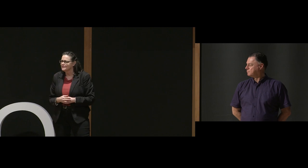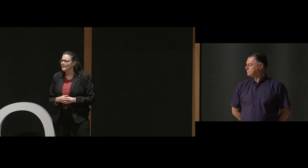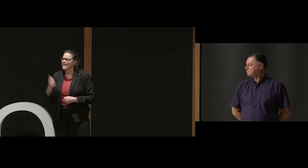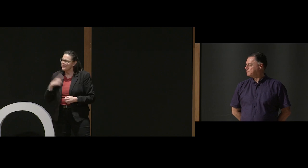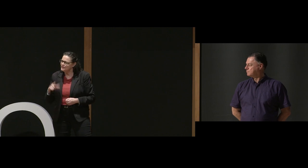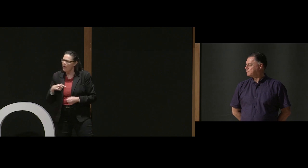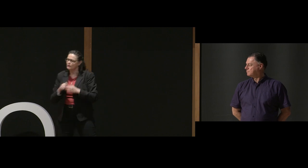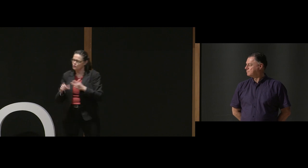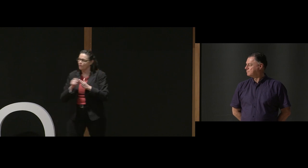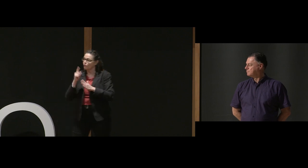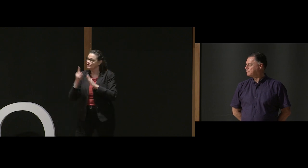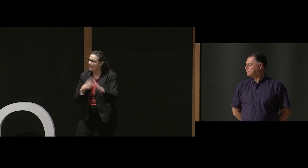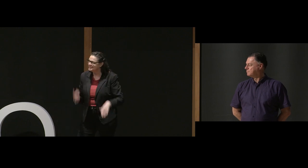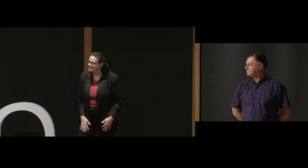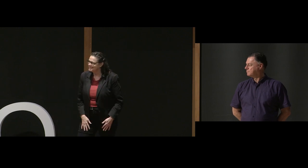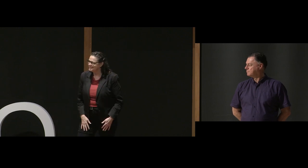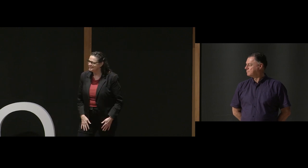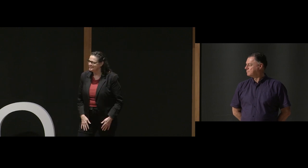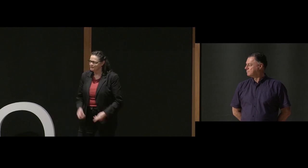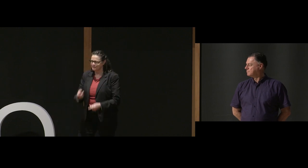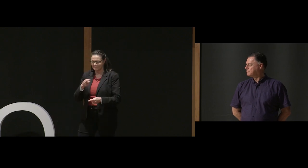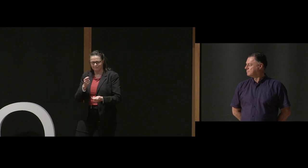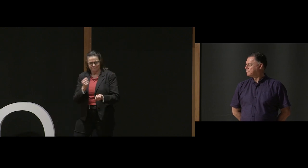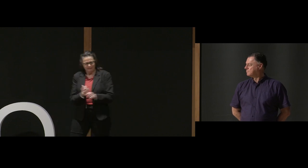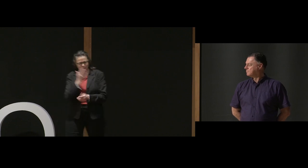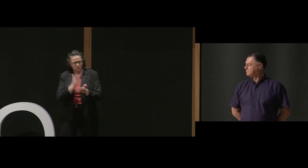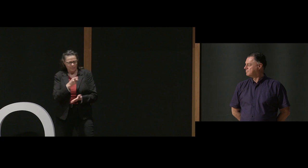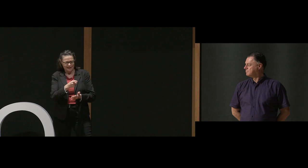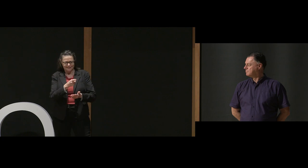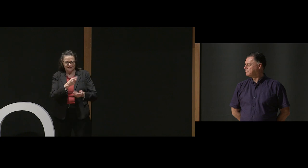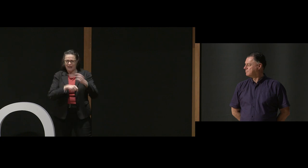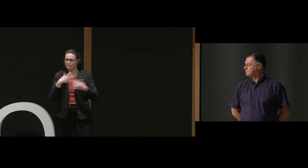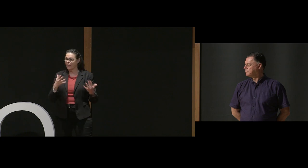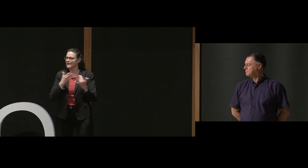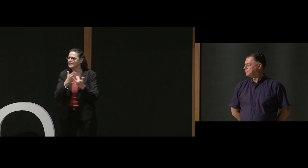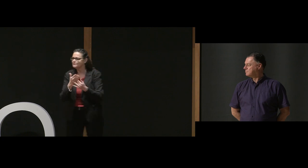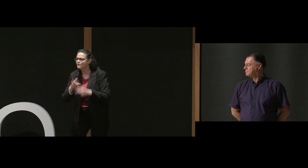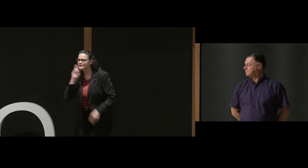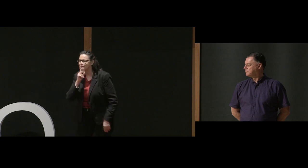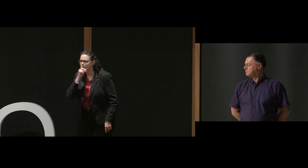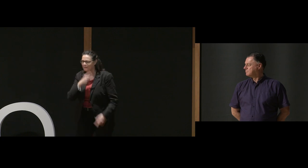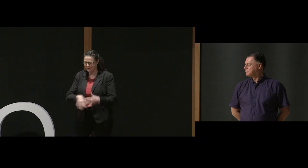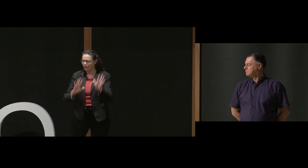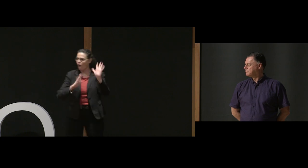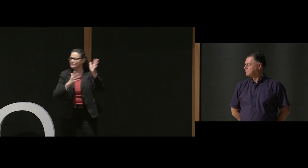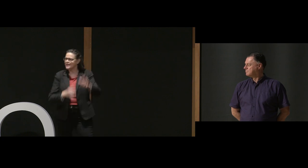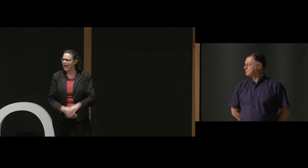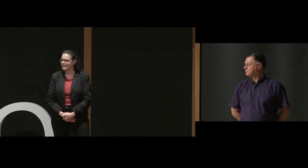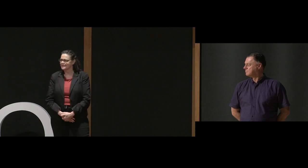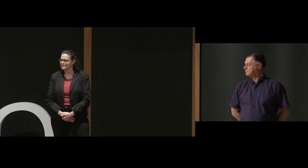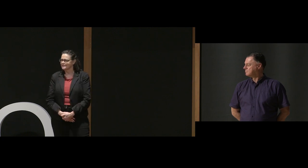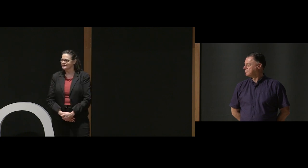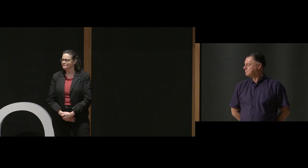audio announcements. Information that I can't access. This was the catalyst behind this project, to make information